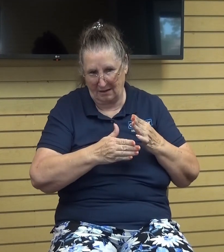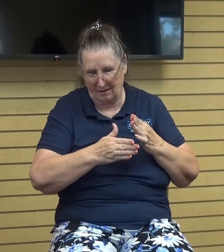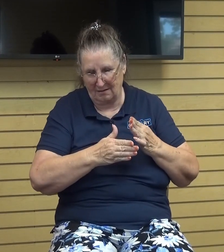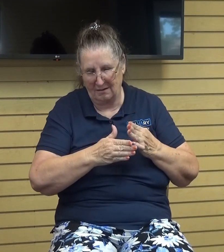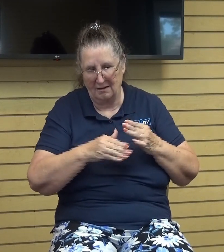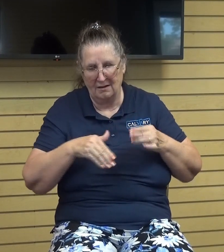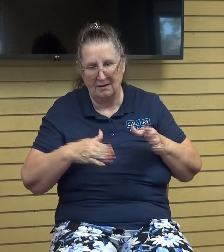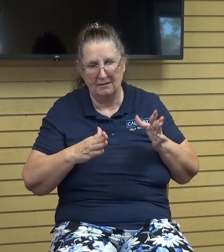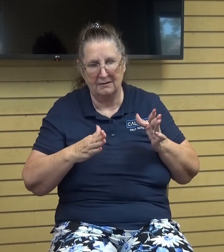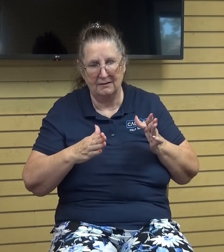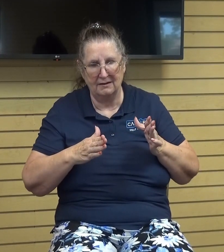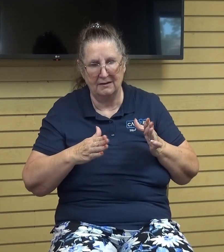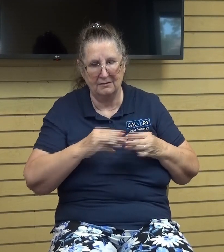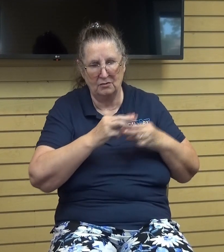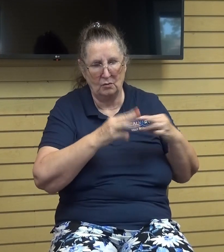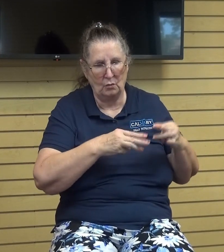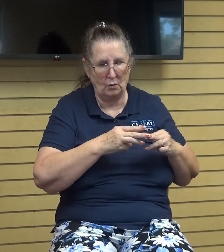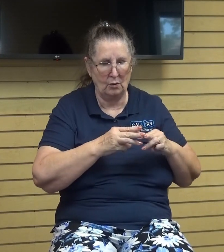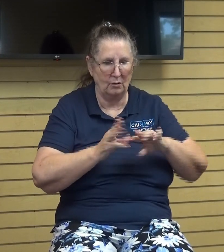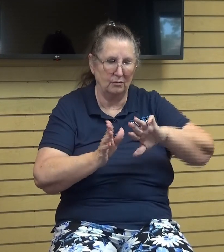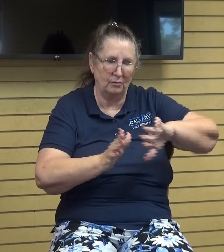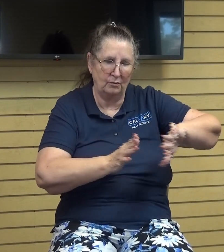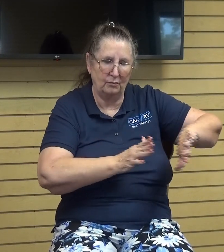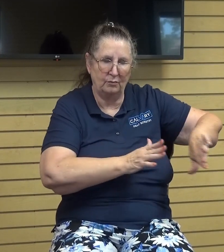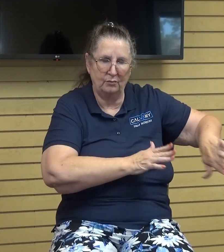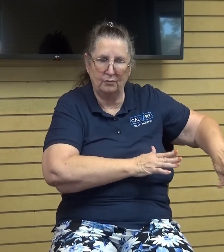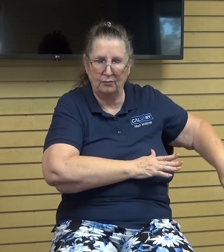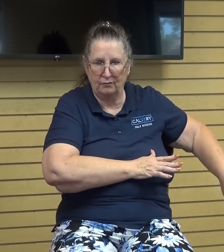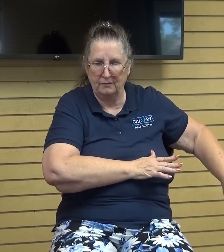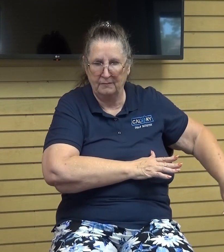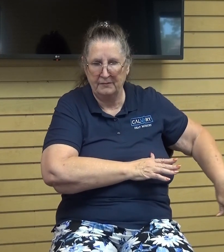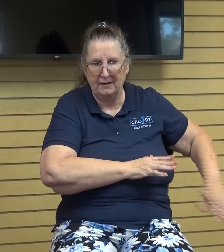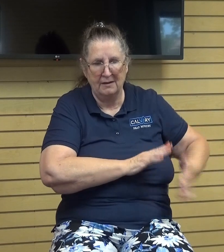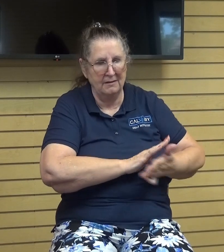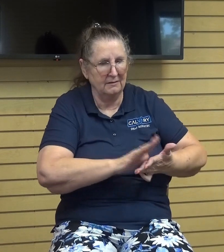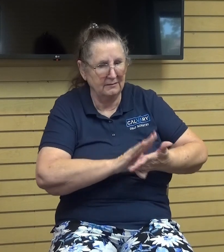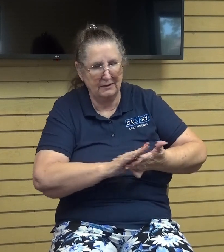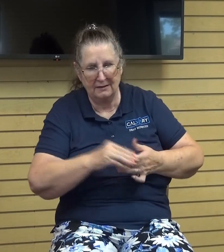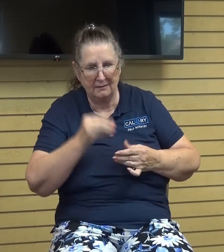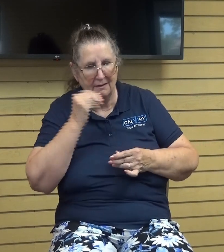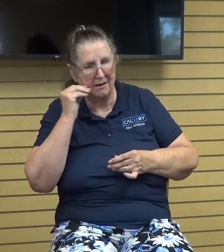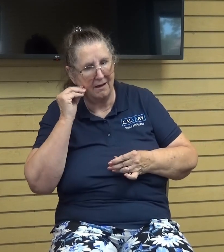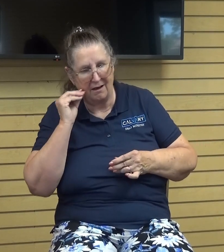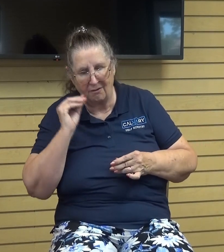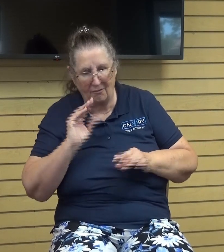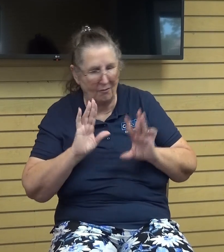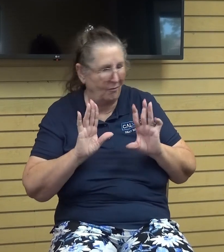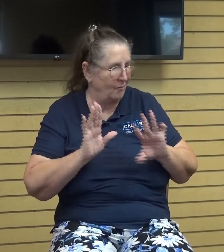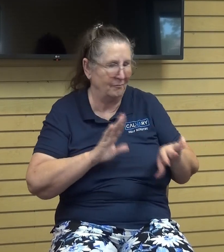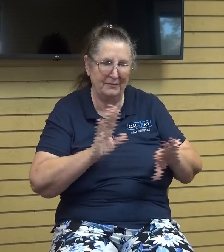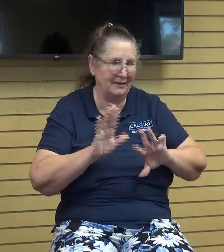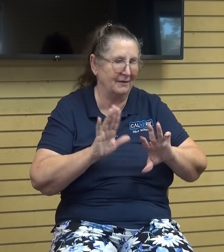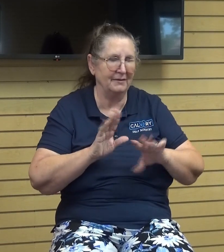the cares of the world kind of fade away you know there's not the house cleaning or the things that women worry about you know and so